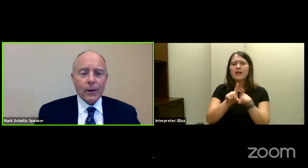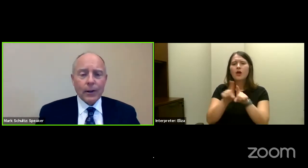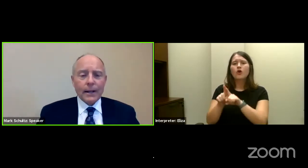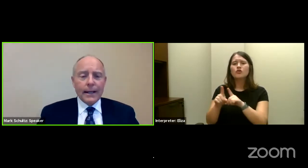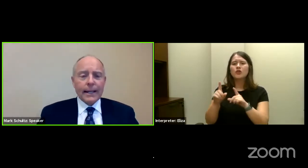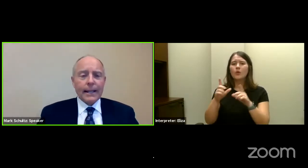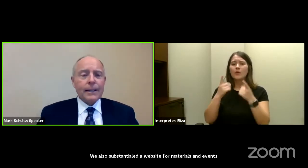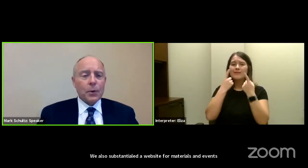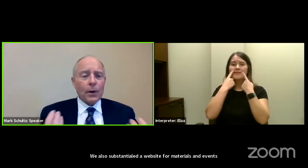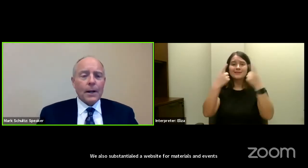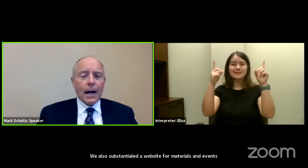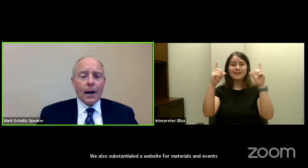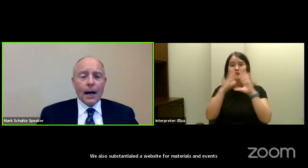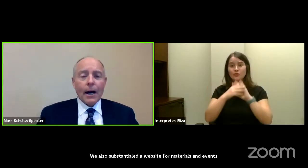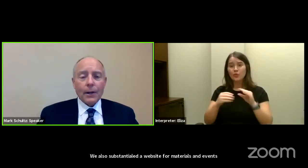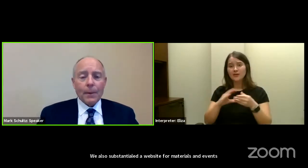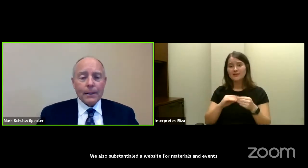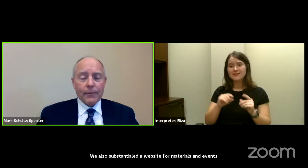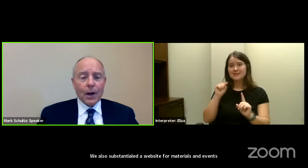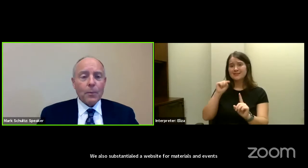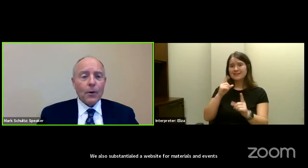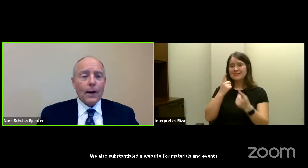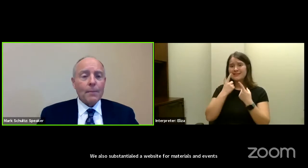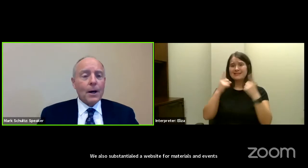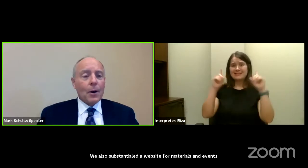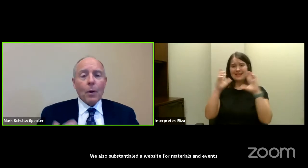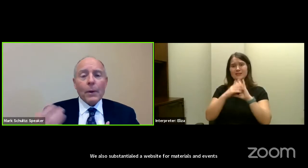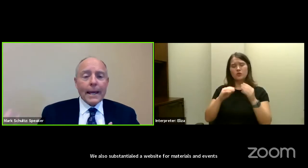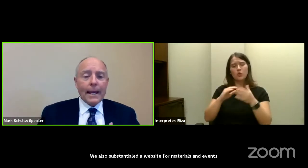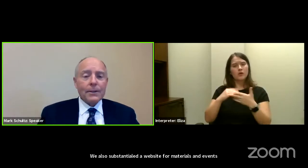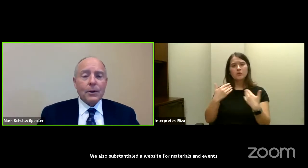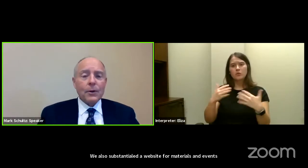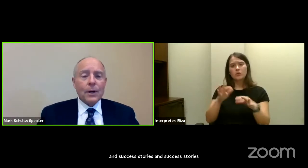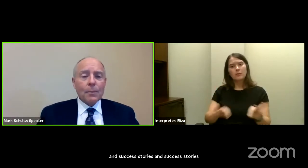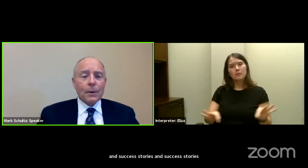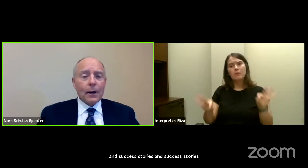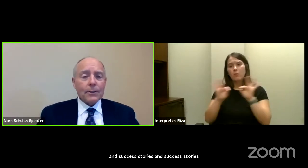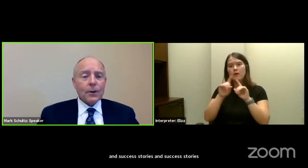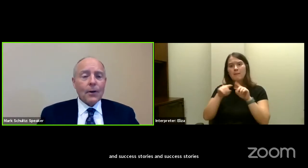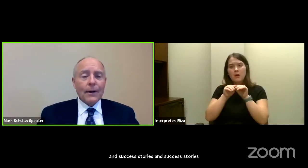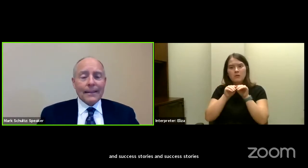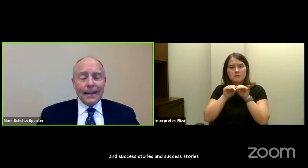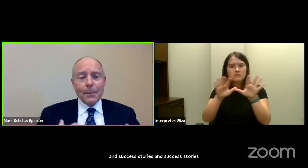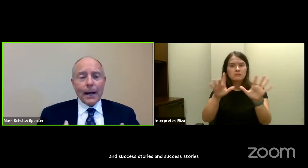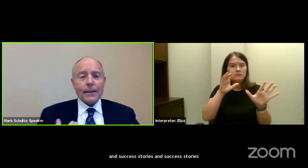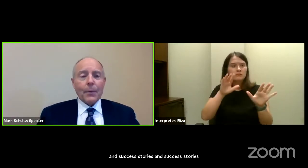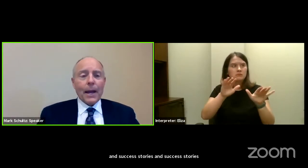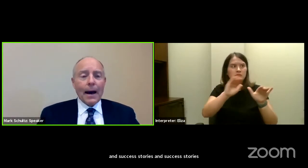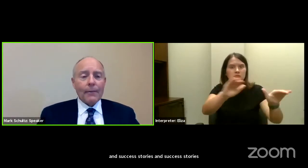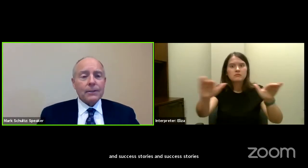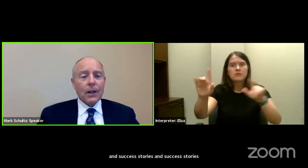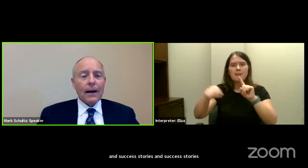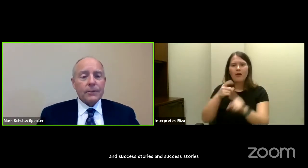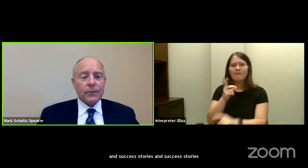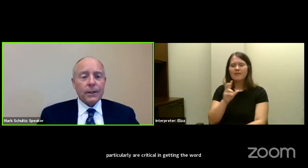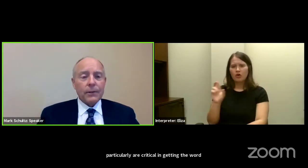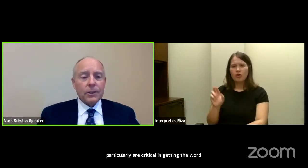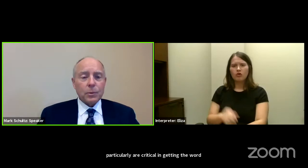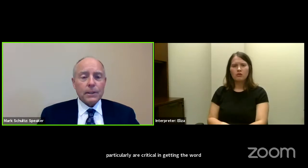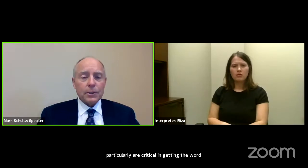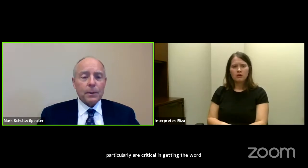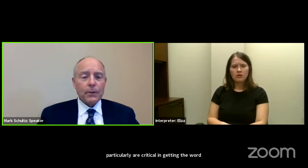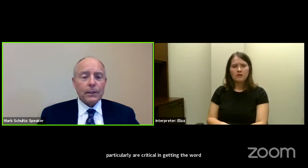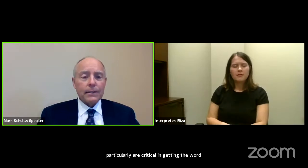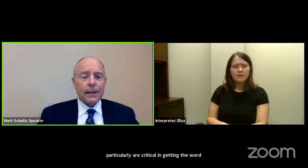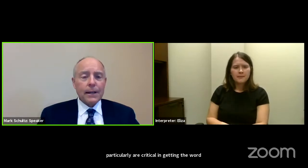critical in getting the word out about the VR program, what we can do, but also the impact that we have on the lives of